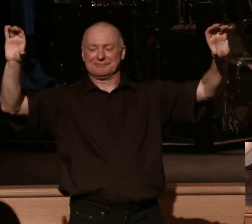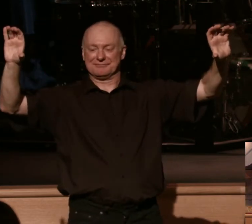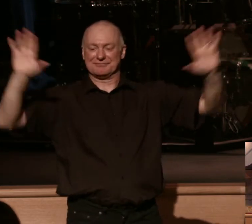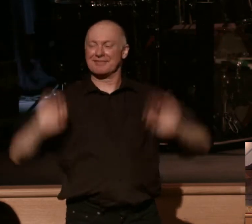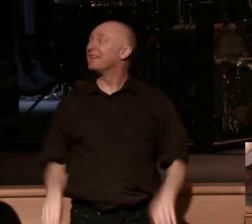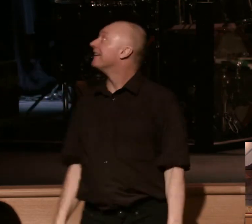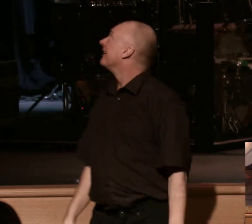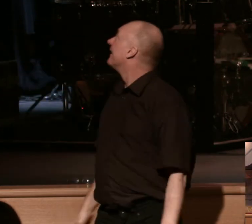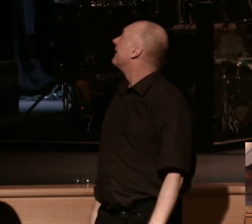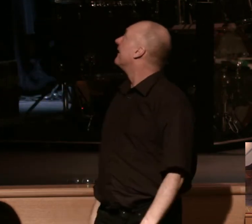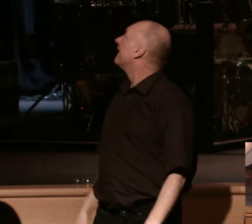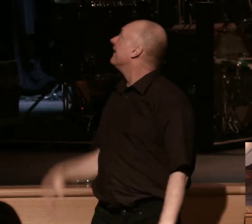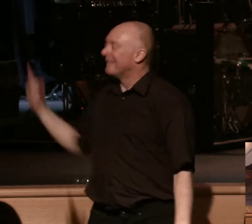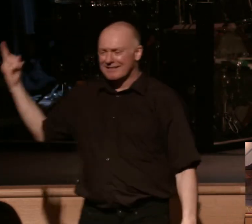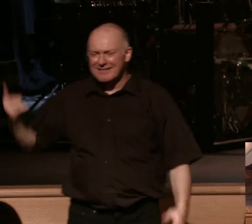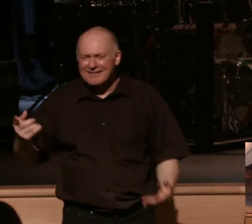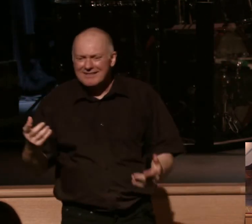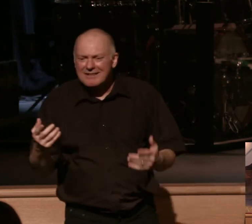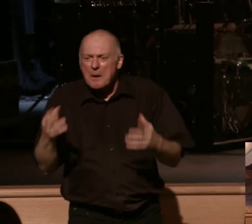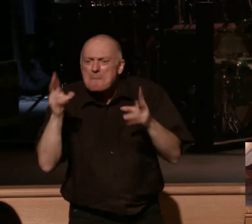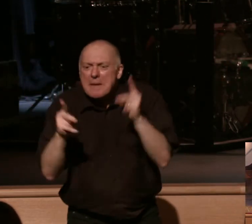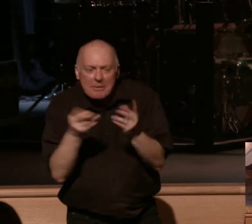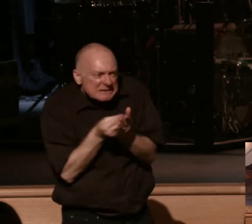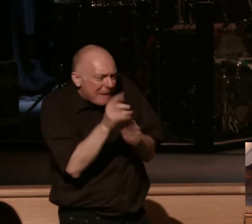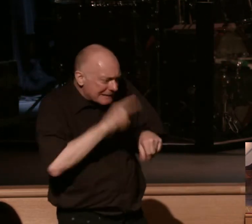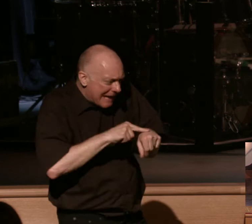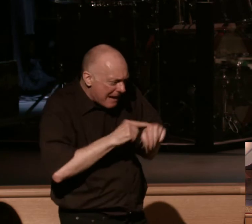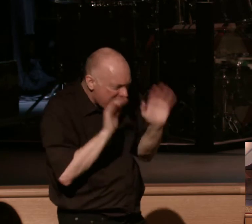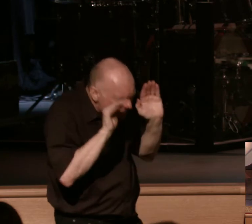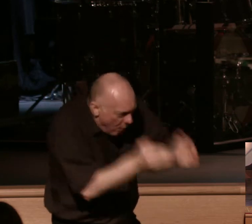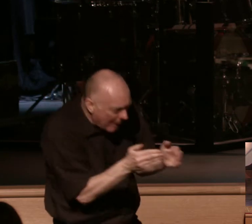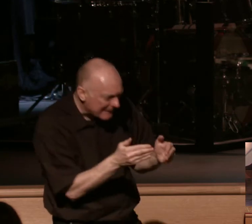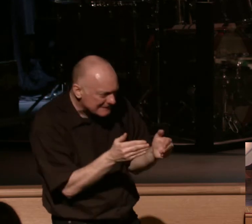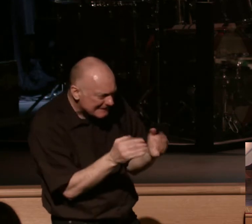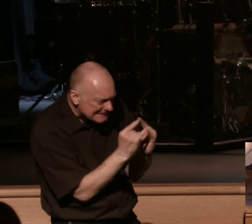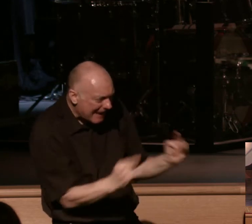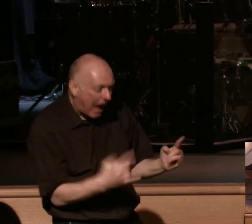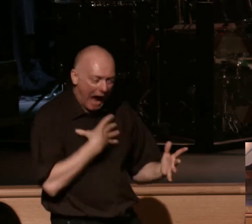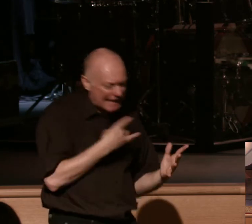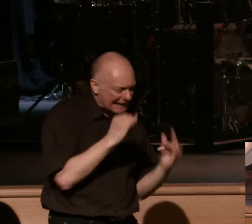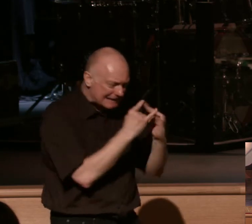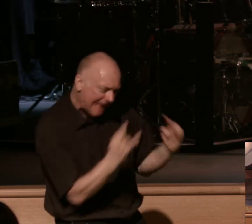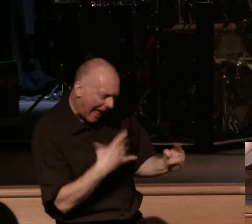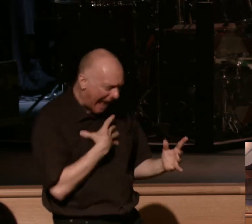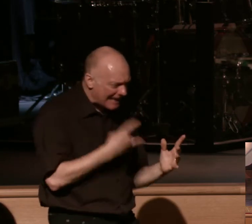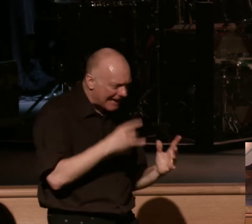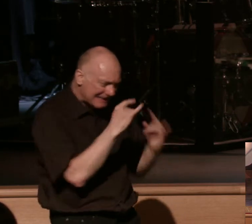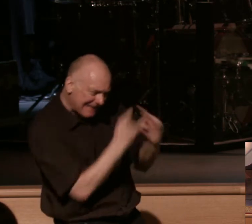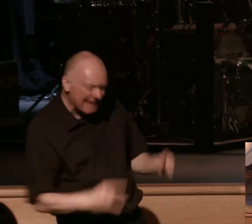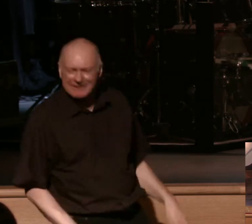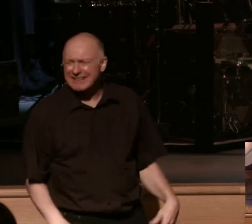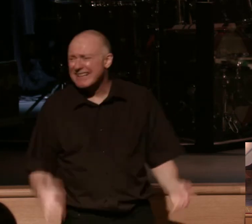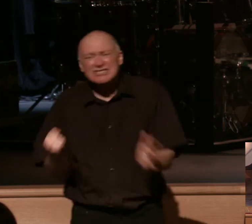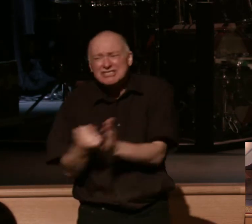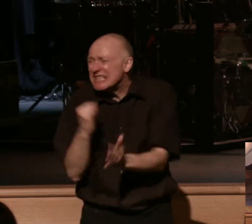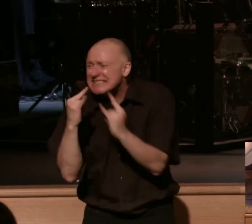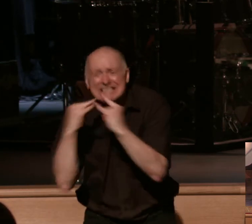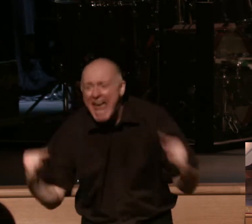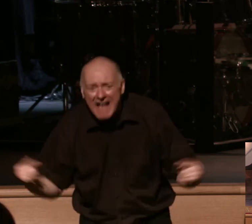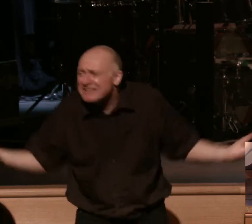the tent though. But it's amazing how much time we spend on this. And we're like, yeah, but I like, I like, I like the tent, but it's a tent! Okay? And when you